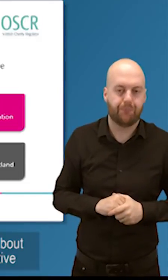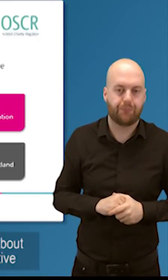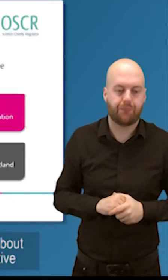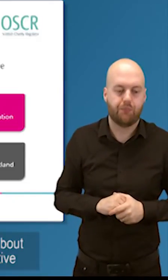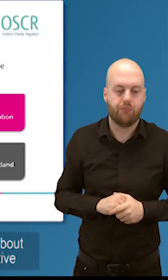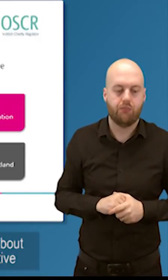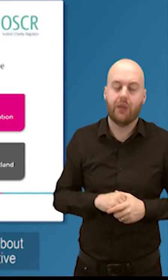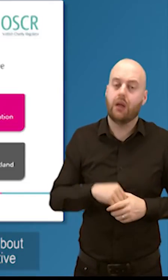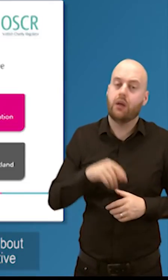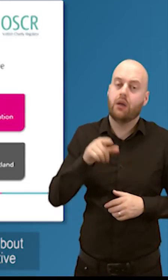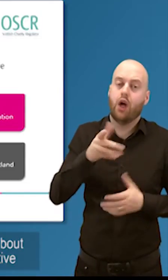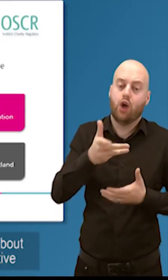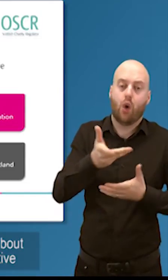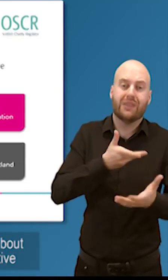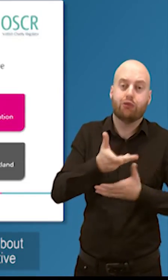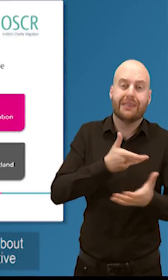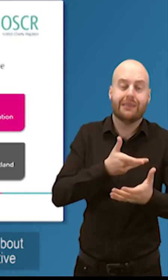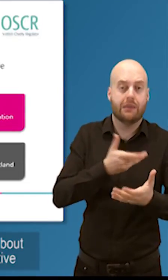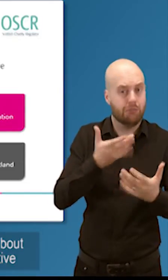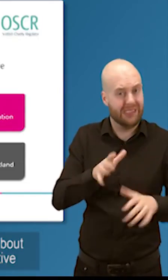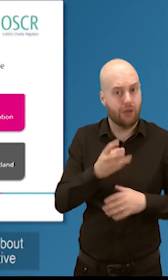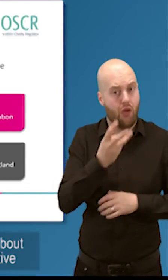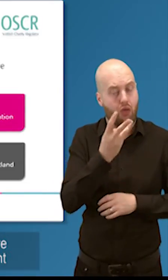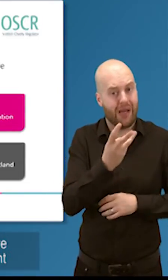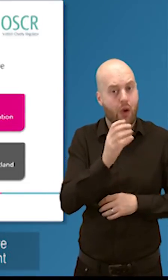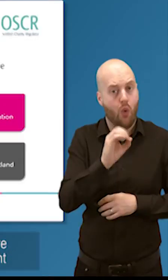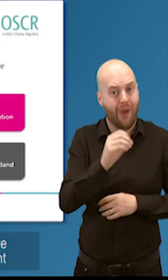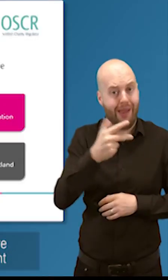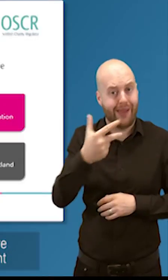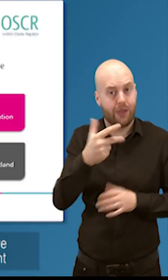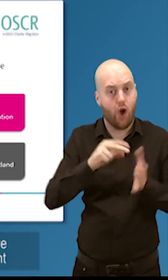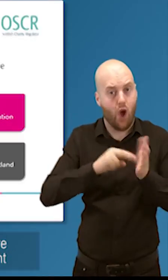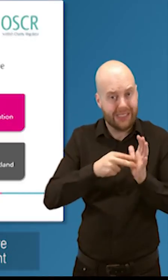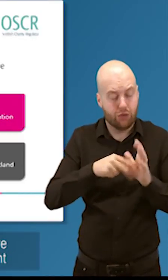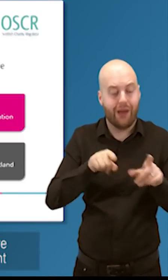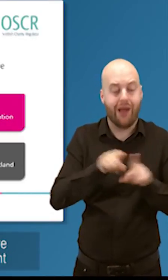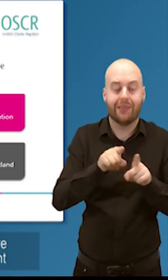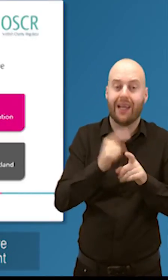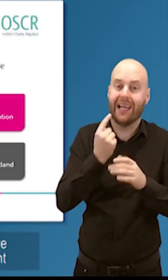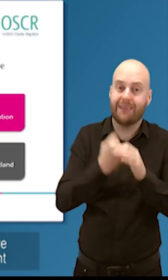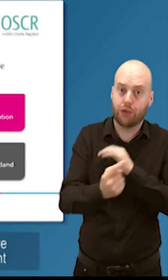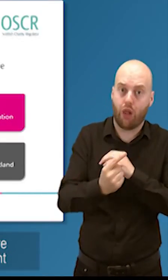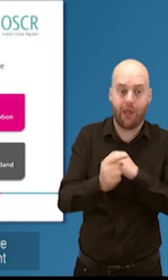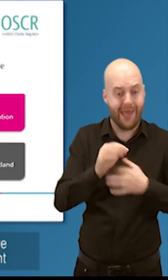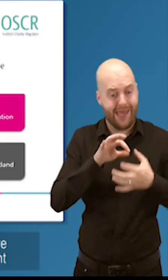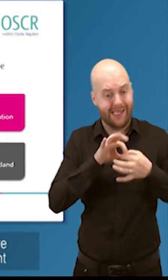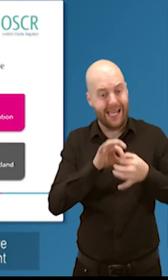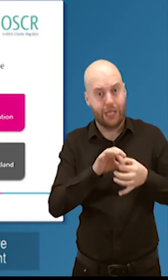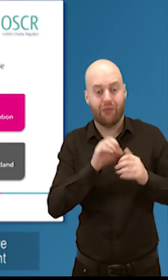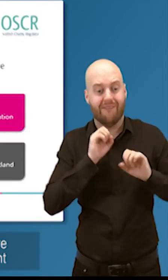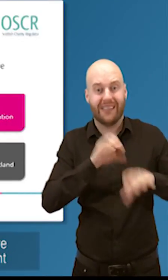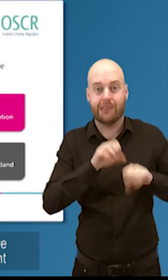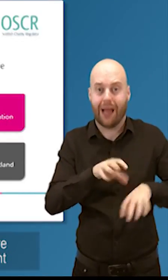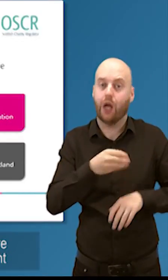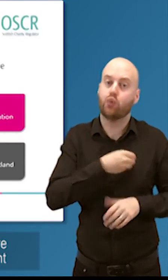talked about and it made a lot more sense so overwhelmingly positive feedback from from those that participated and we're